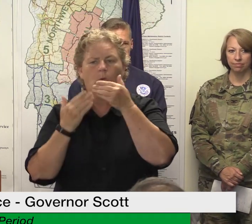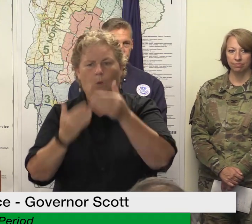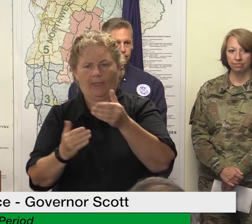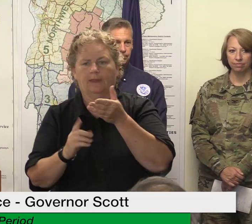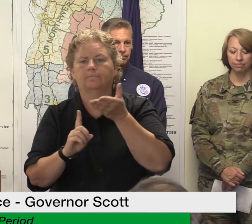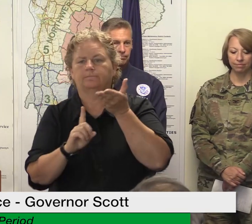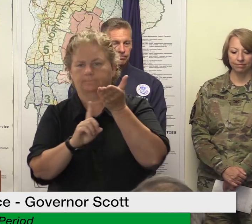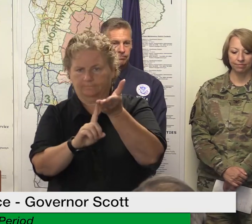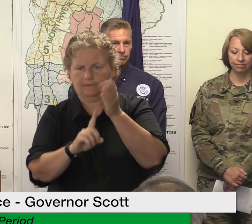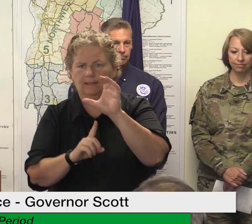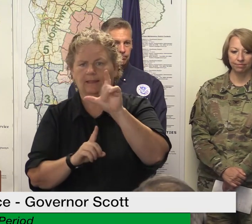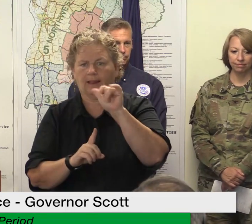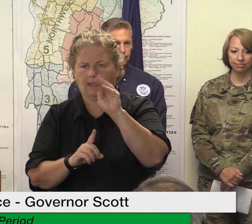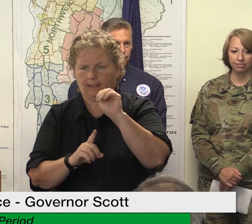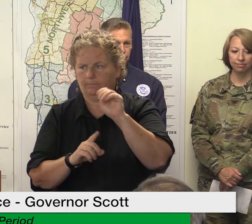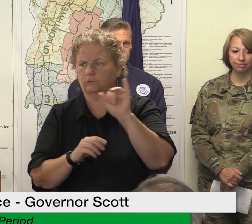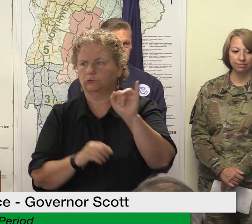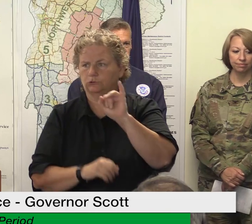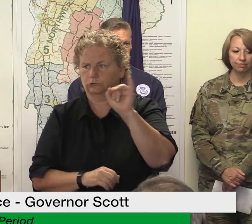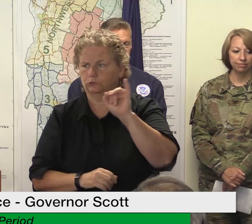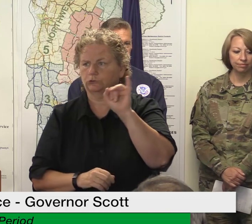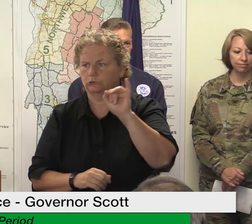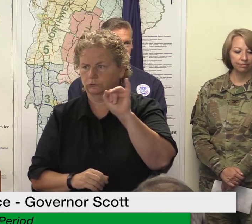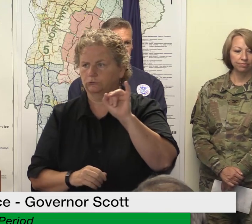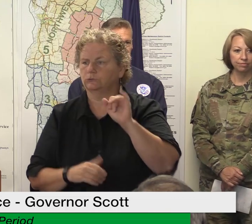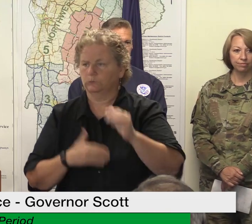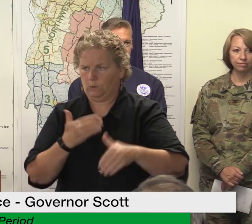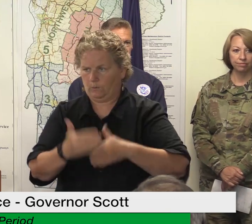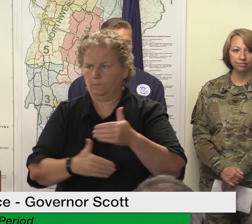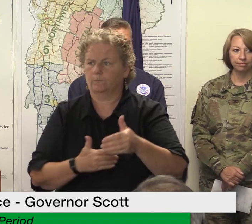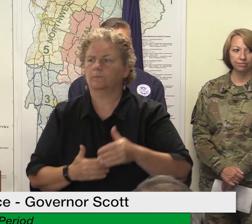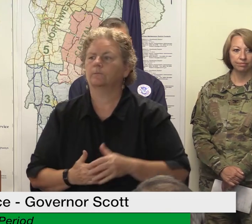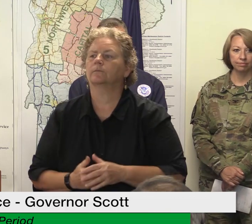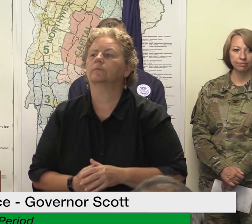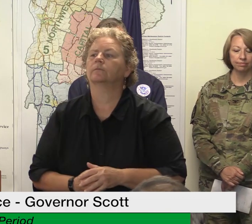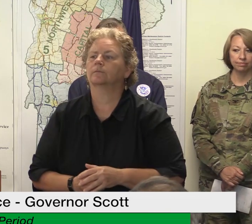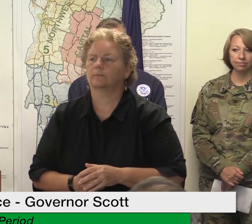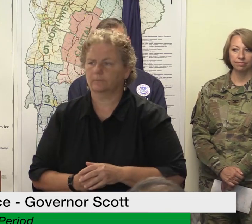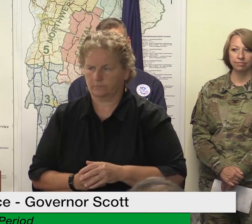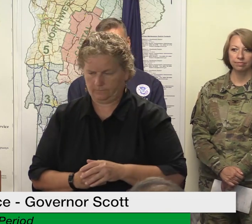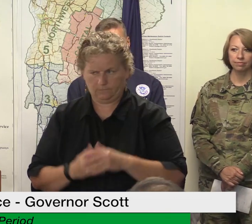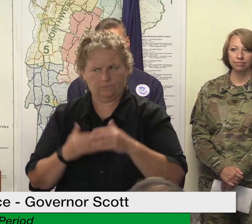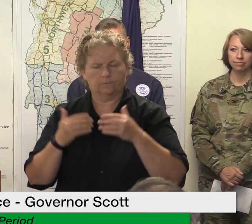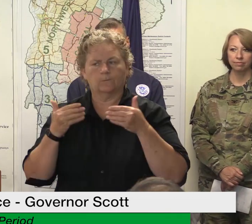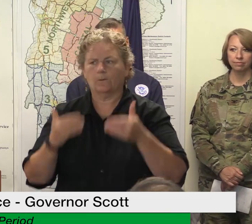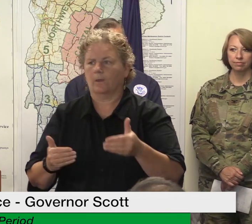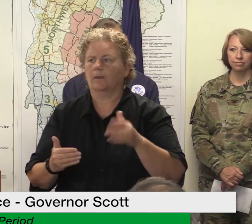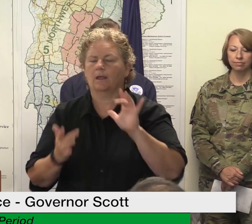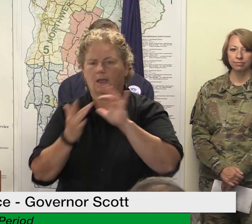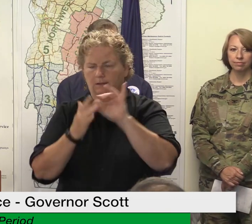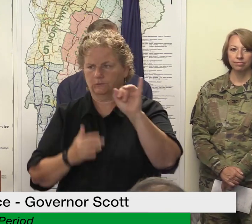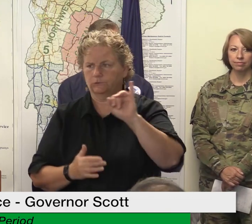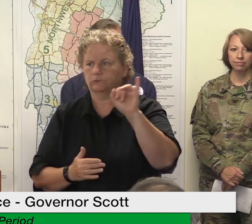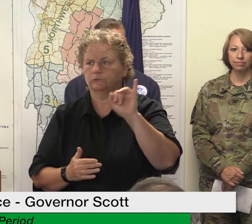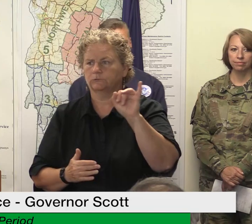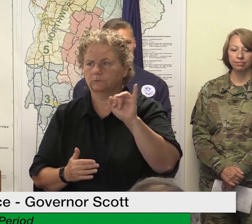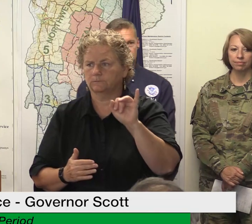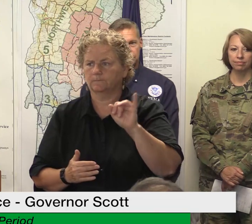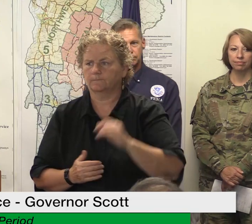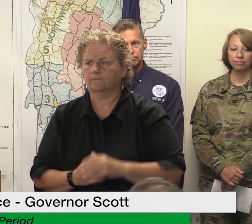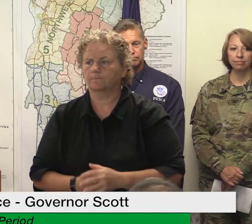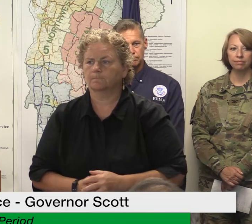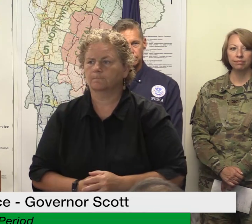fema resources in addition to 2-1-1 so they should be reaching out to their agent they don't have an agent reach out to directly to their company